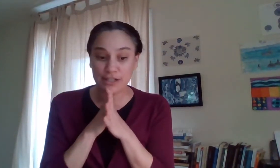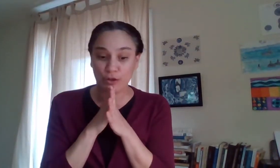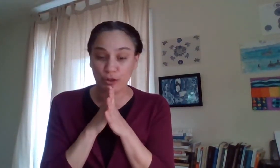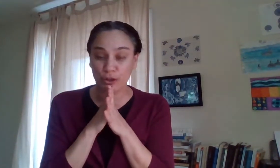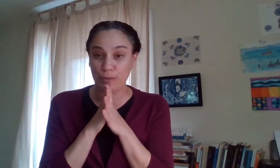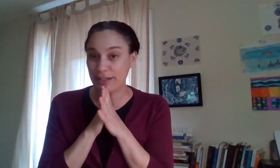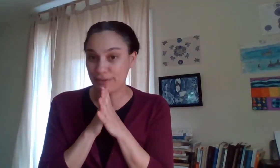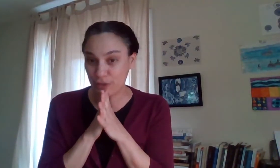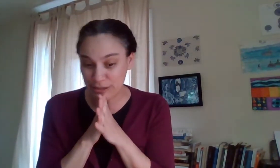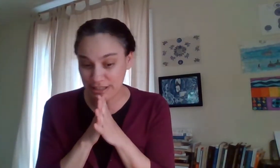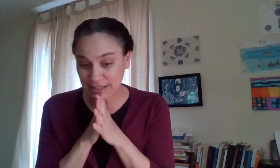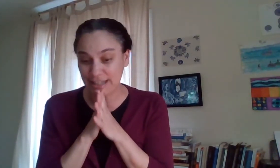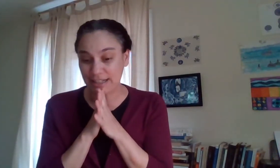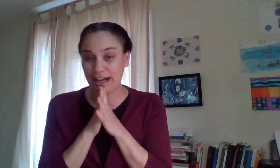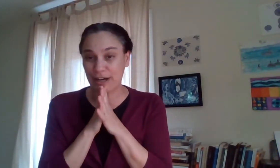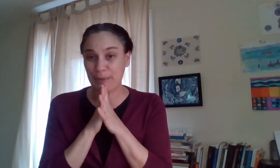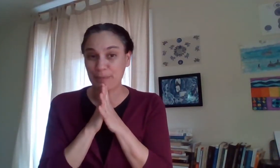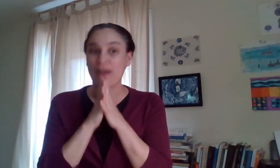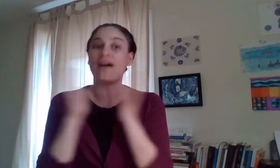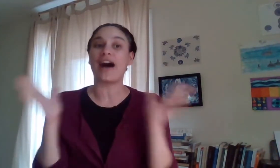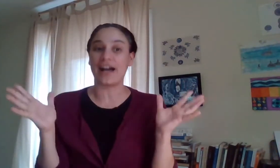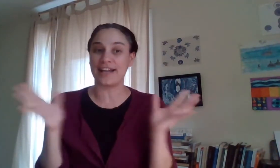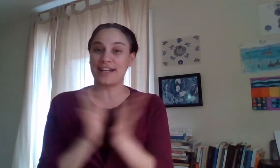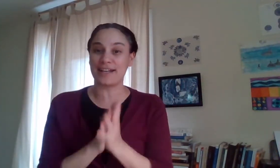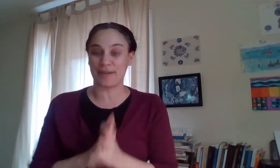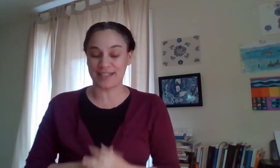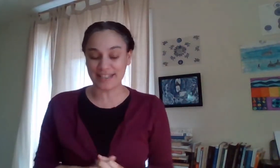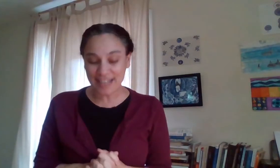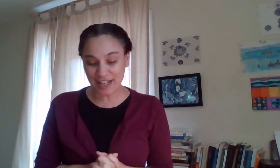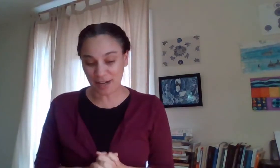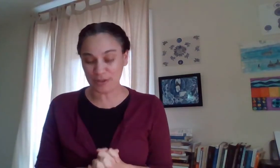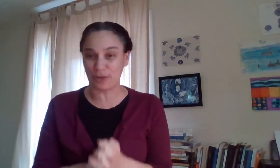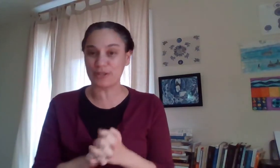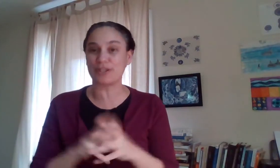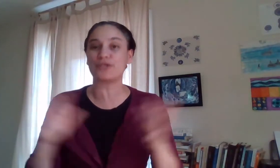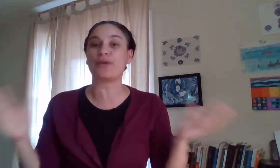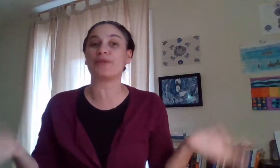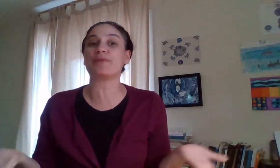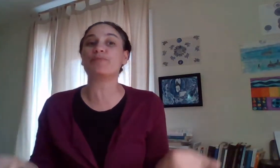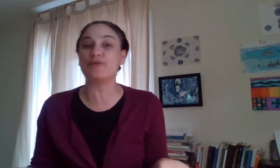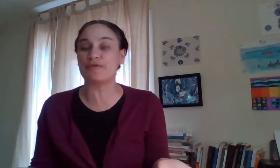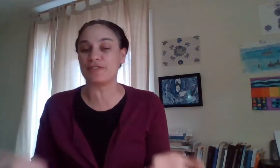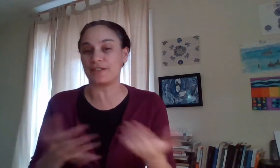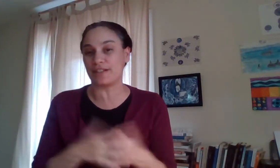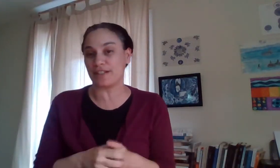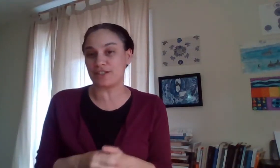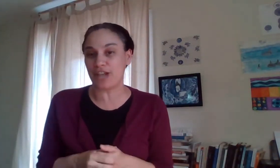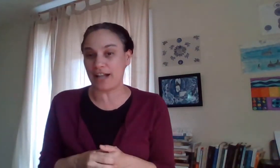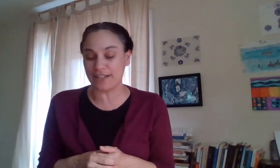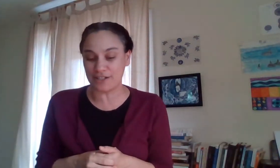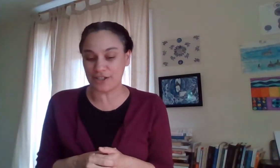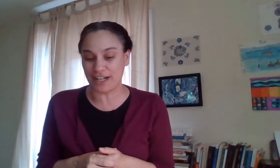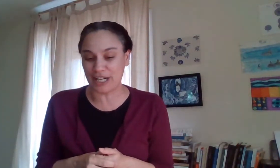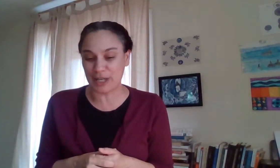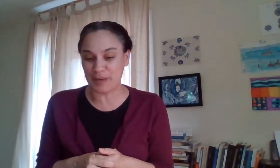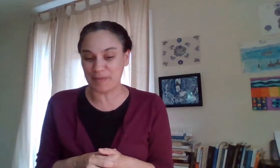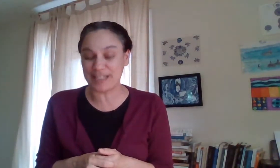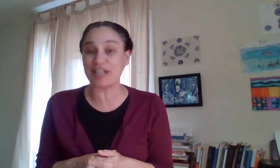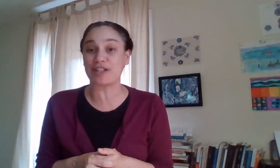of all you might have noticed that um as i as i said i was always going to do i removed the challenge um sessions